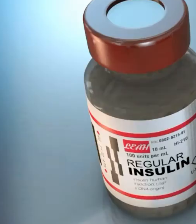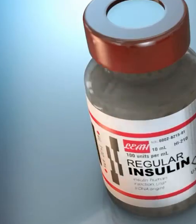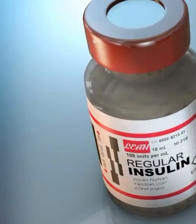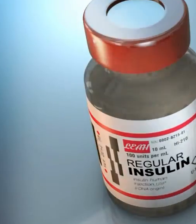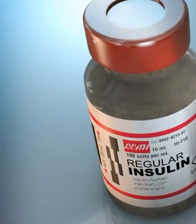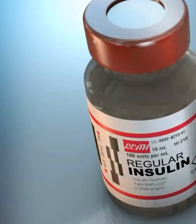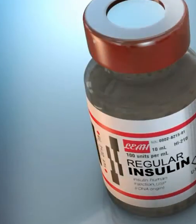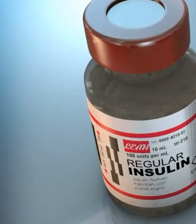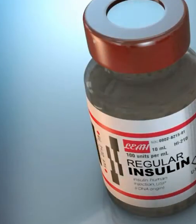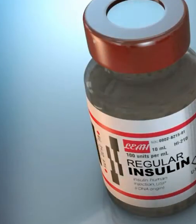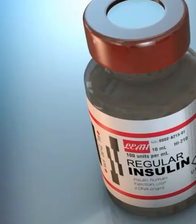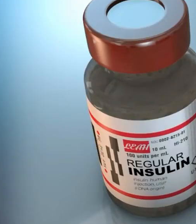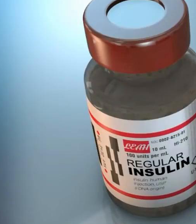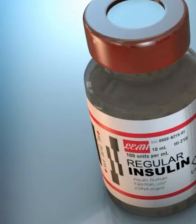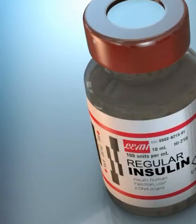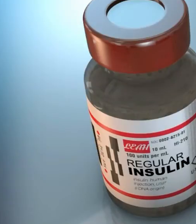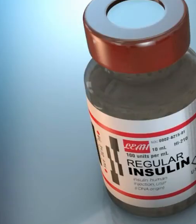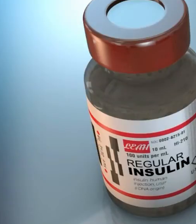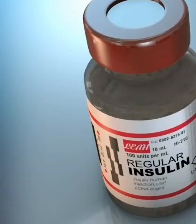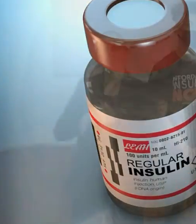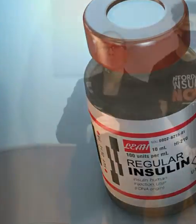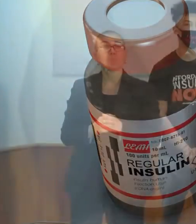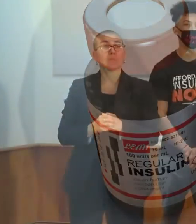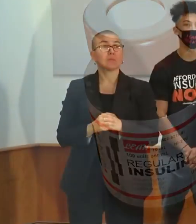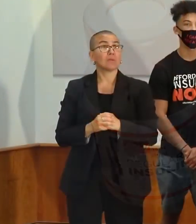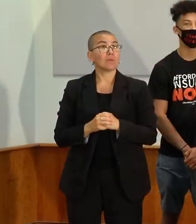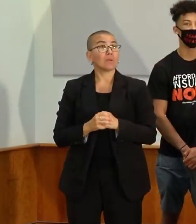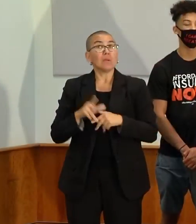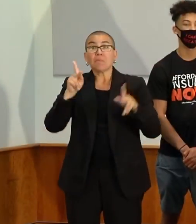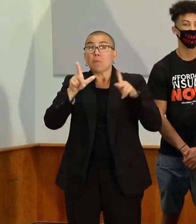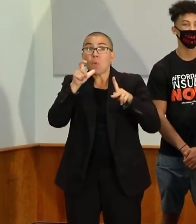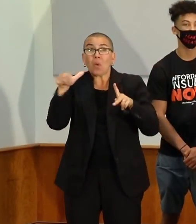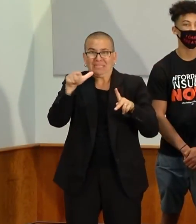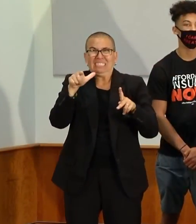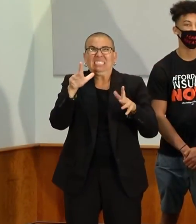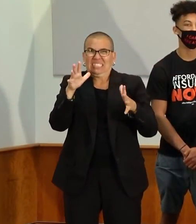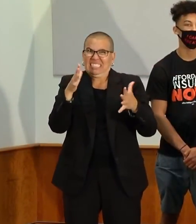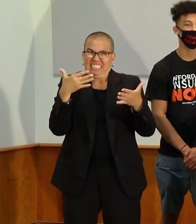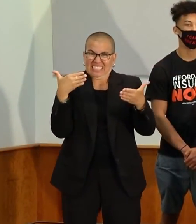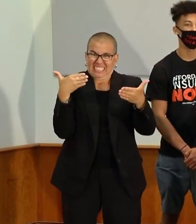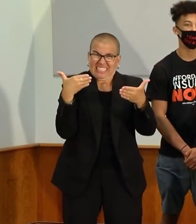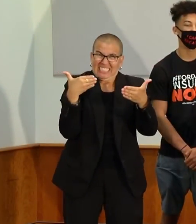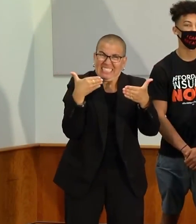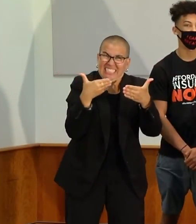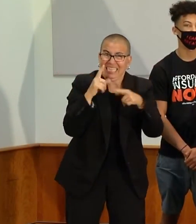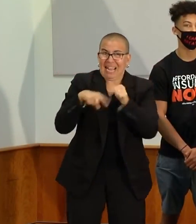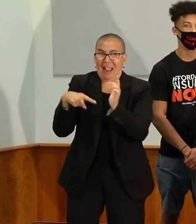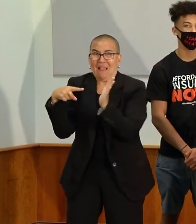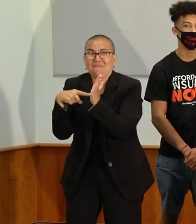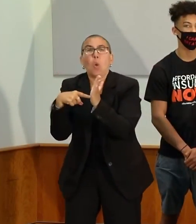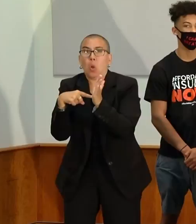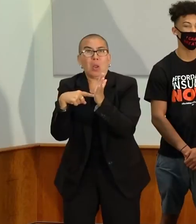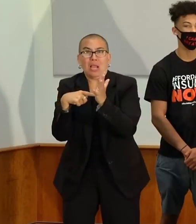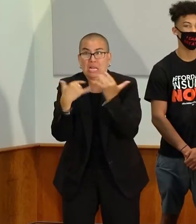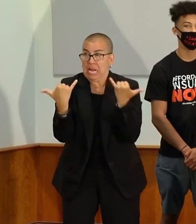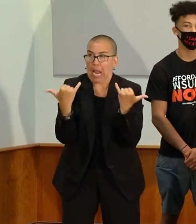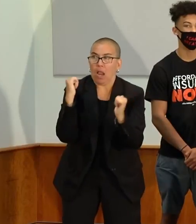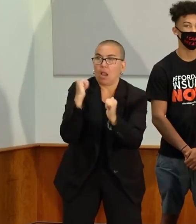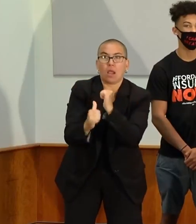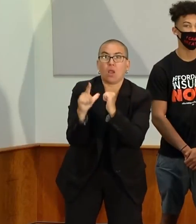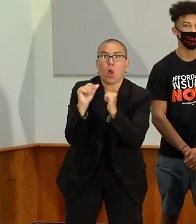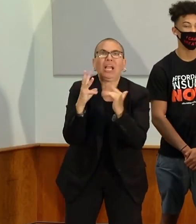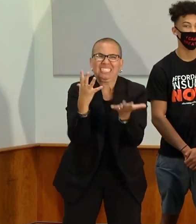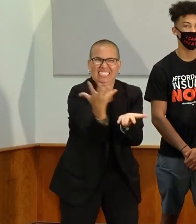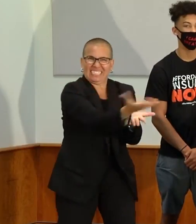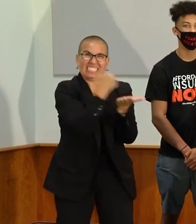refill. Now a pushback from Pharma that no one expected. Last night as the news broke about the lawsuit, I was actively working to